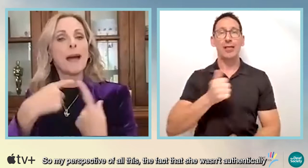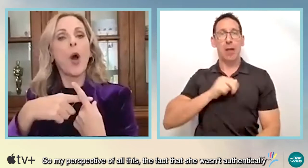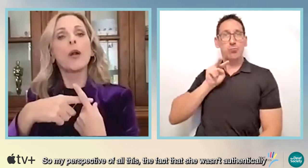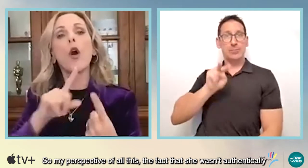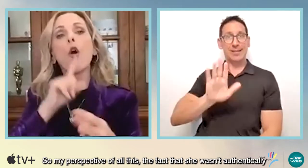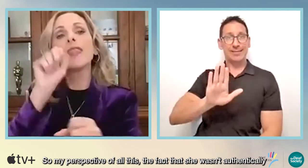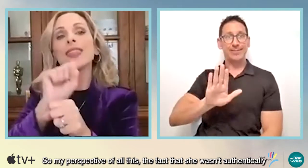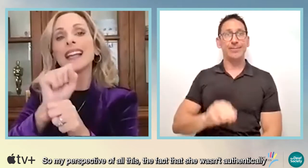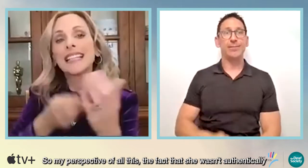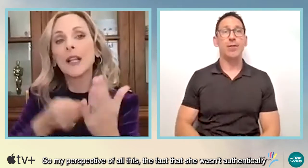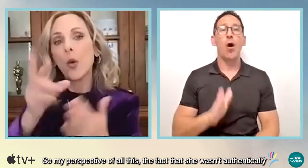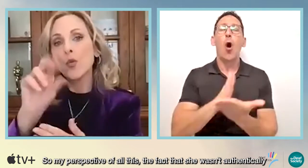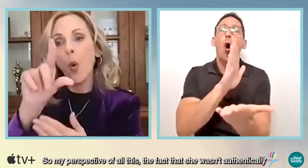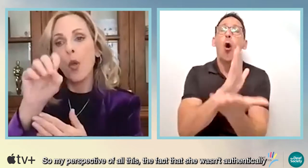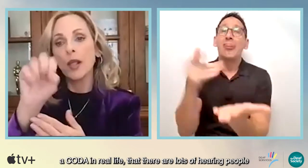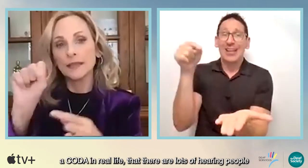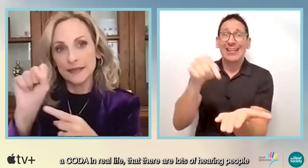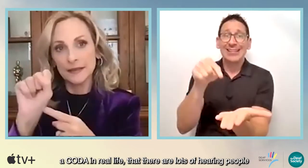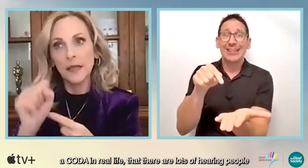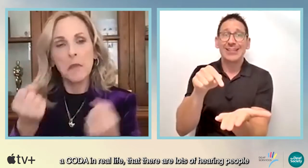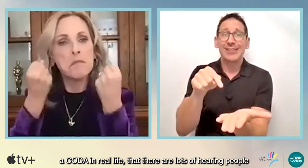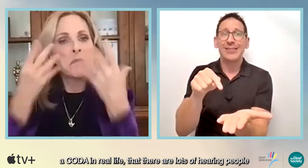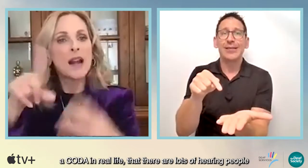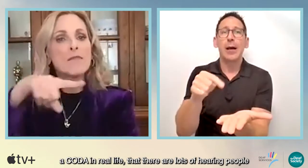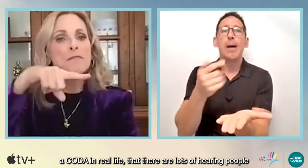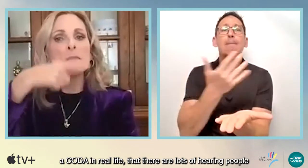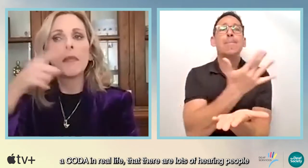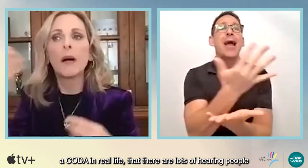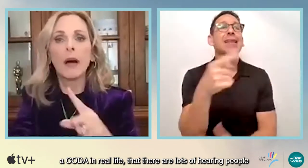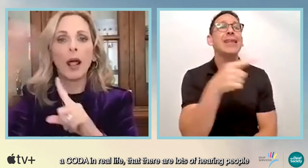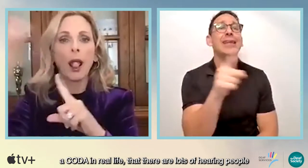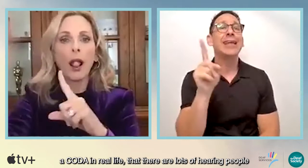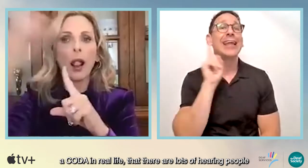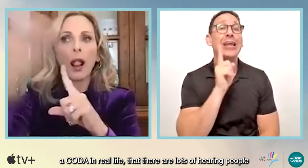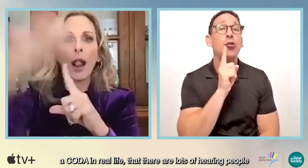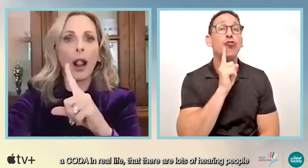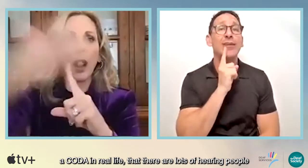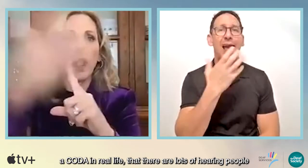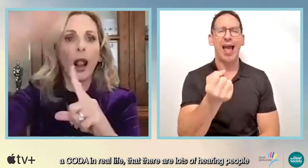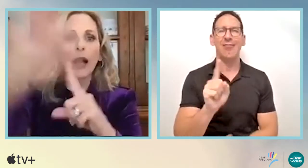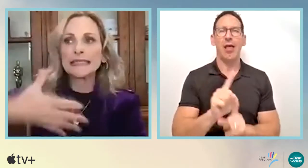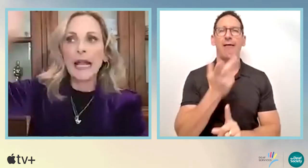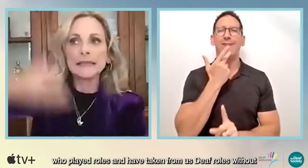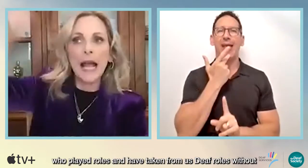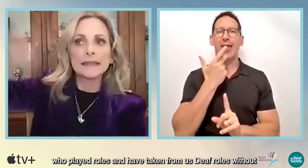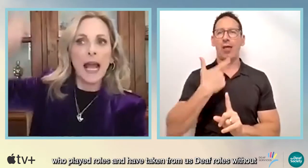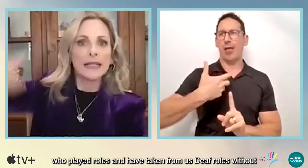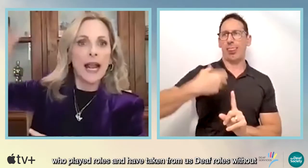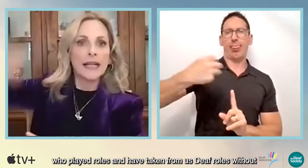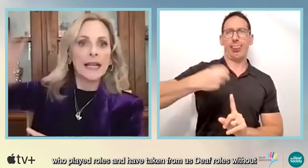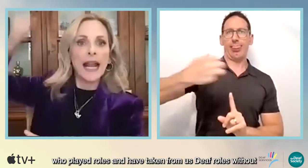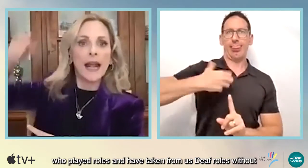perspective of all this, the fact that she wasn't authentically a Coda in real life, that there are lots of hearing people who played roles and